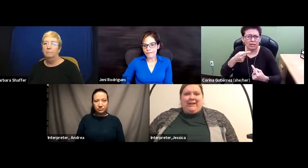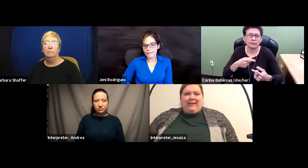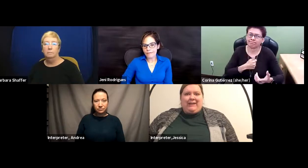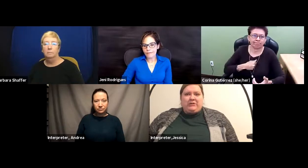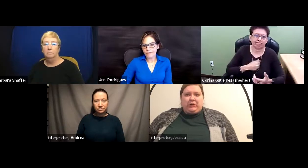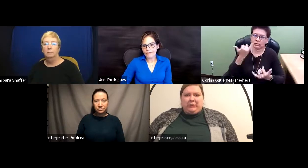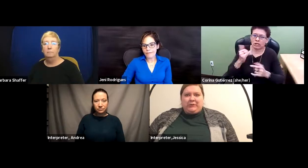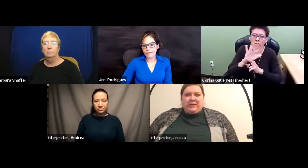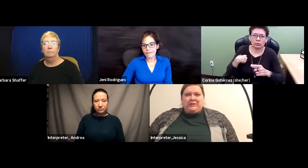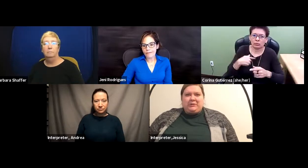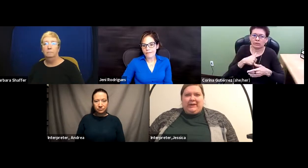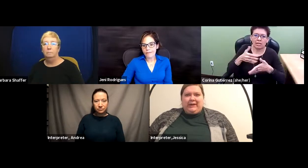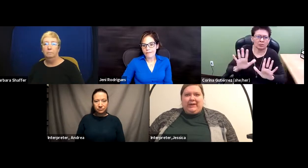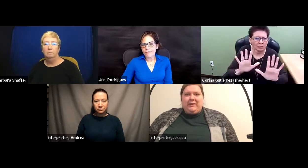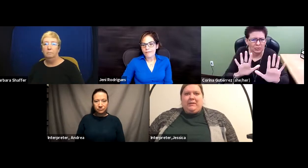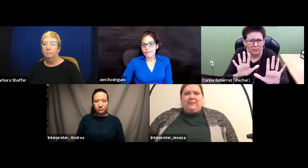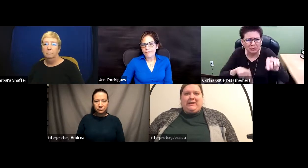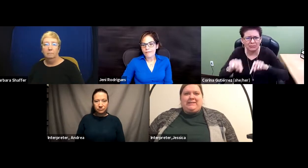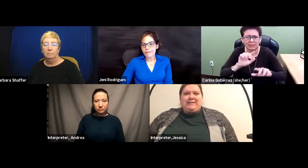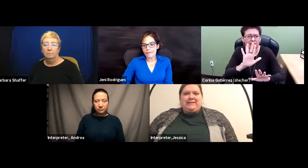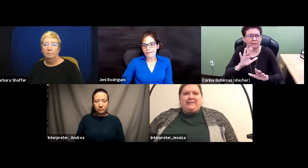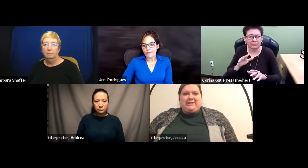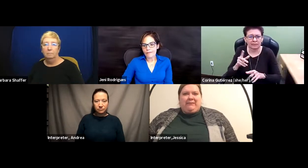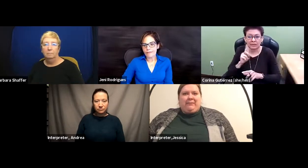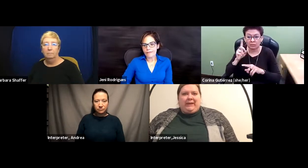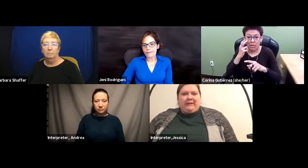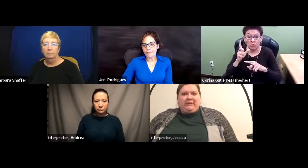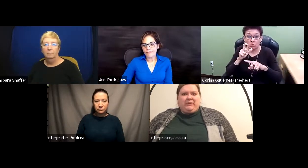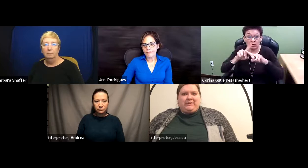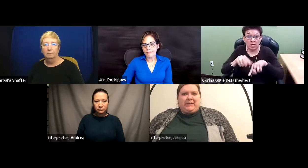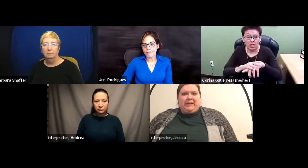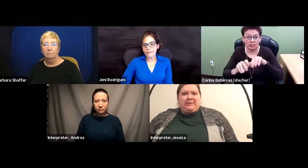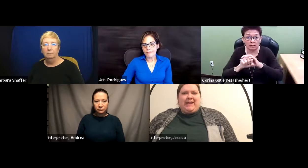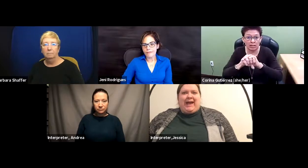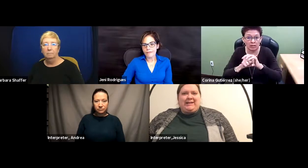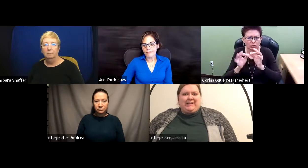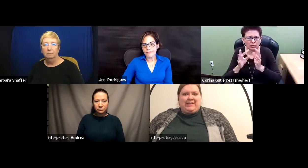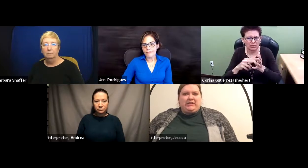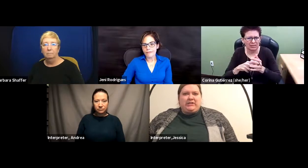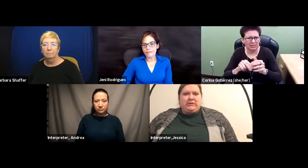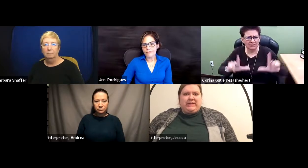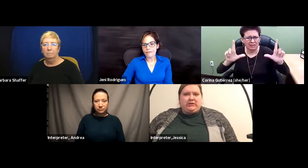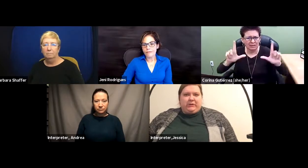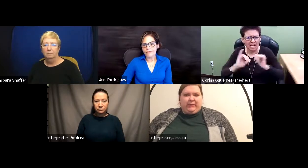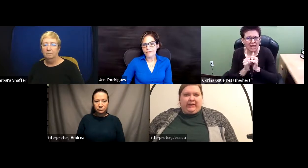interpreters on a screen, but deaf blind individuals not being able to access that 2D interpreting.